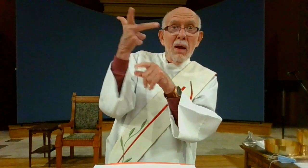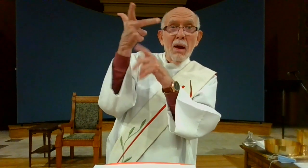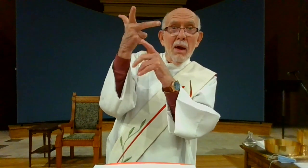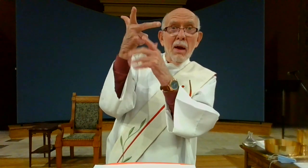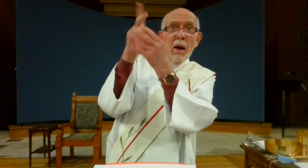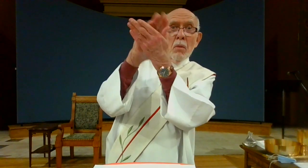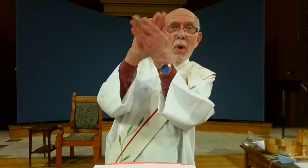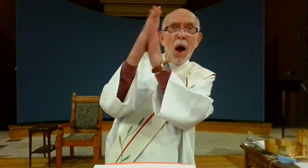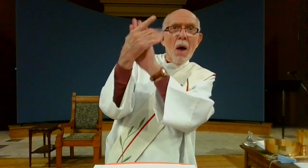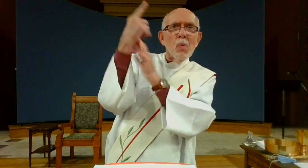As the Trinity is one